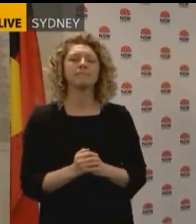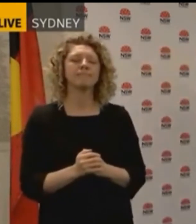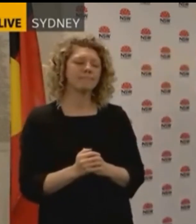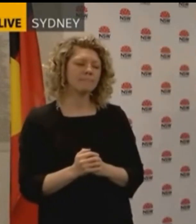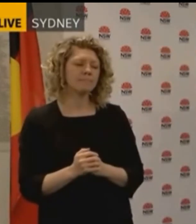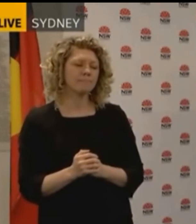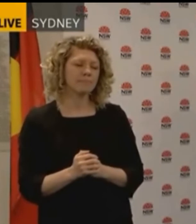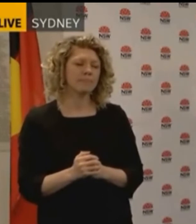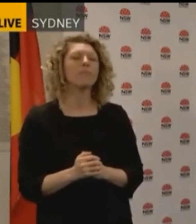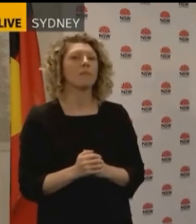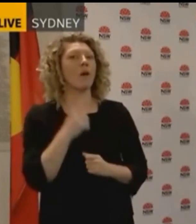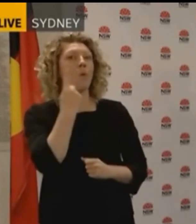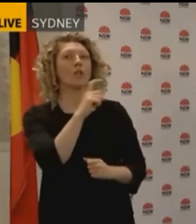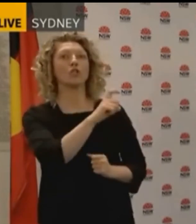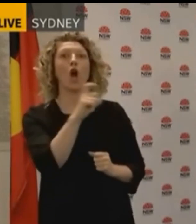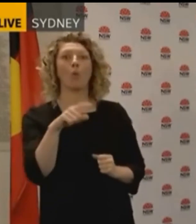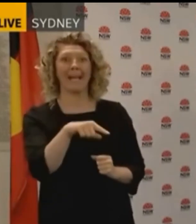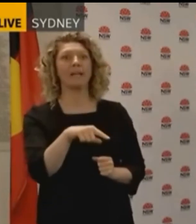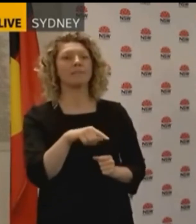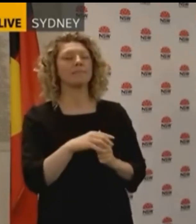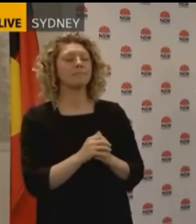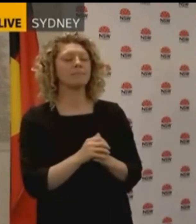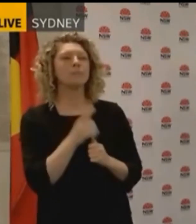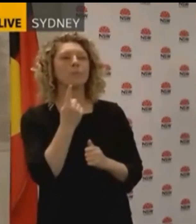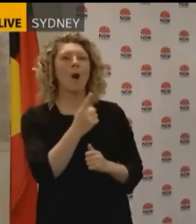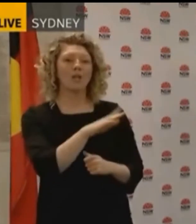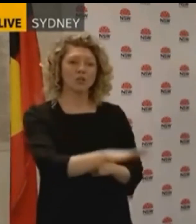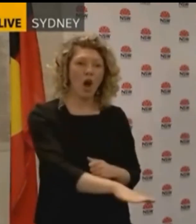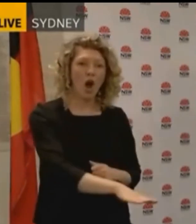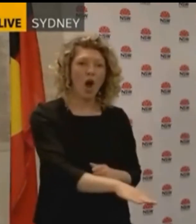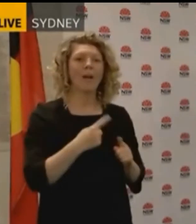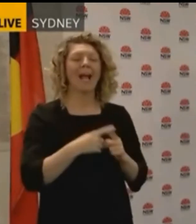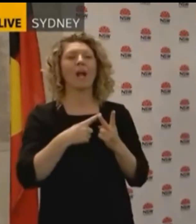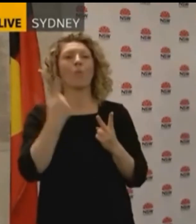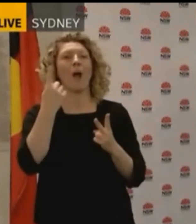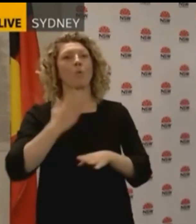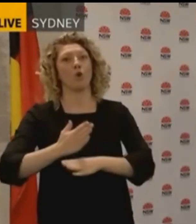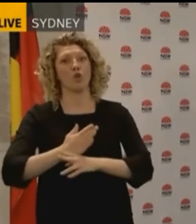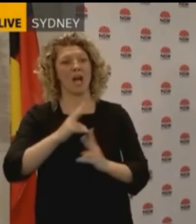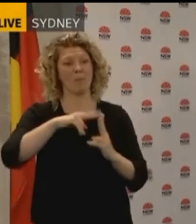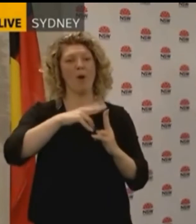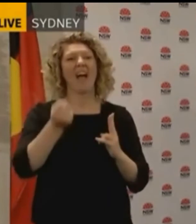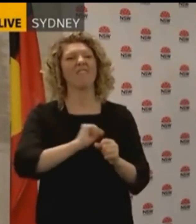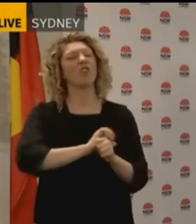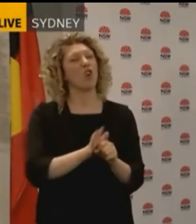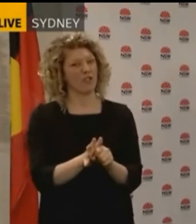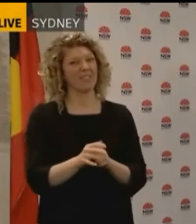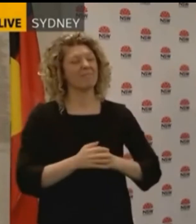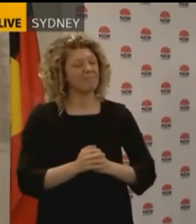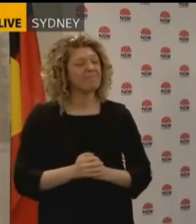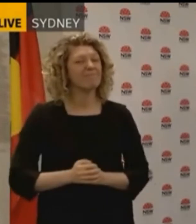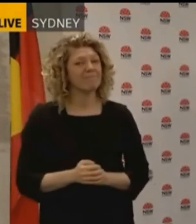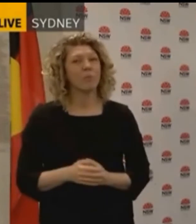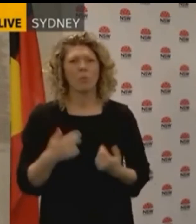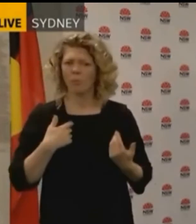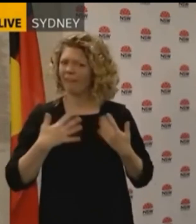the Child Care Centre, we've had a child and a staff member at that Child Care Centre. Now remember we had already alerted you to that